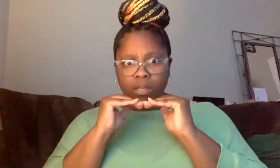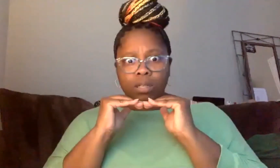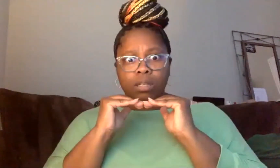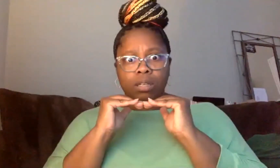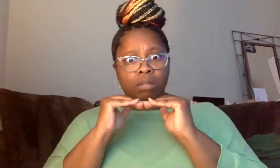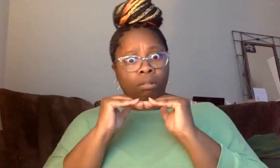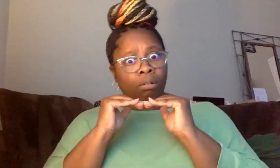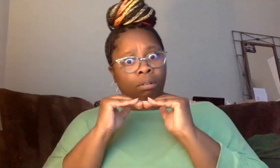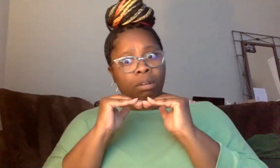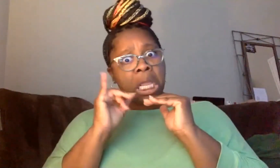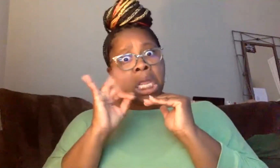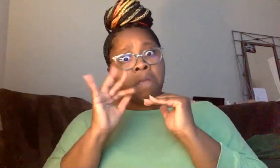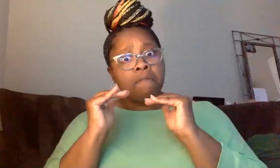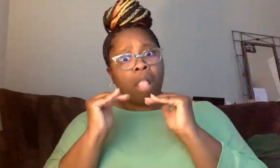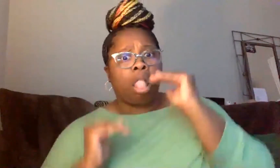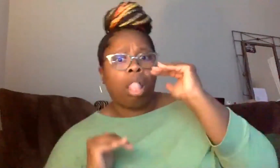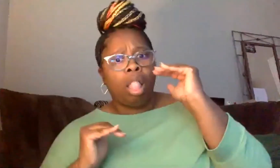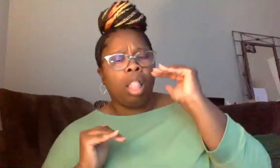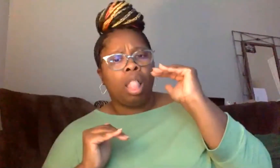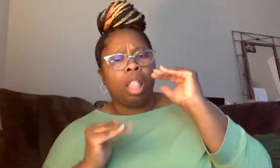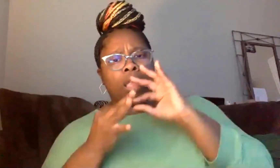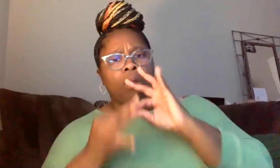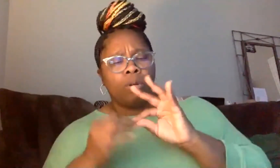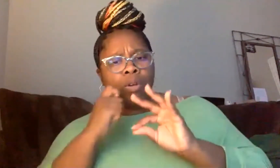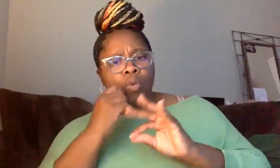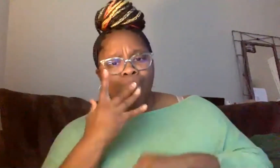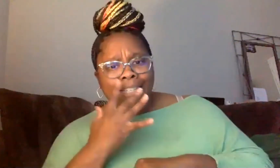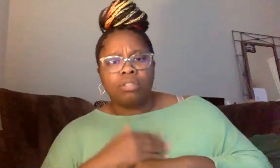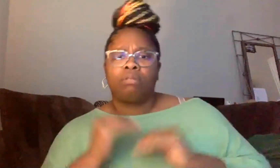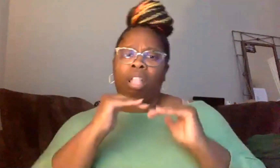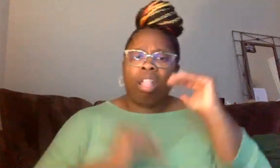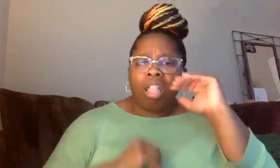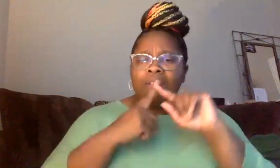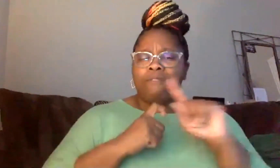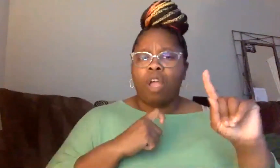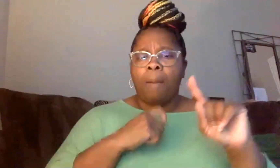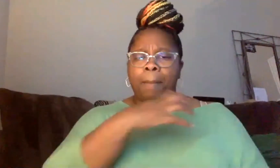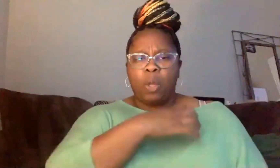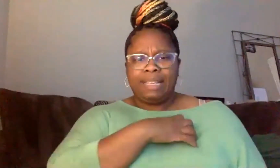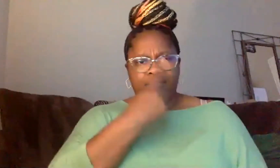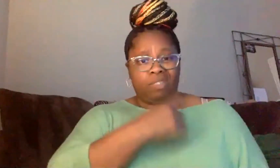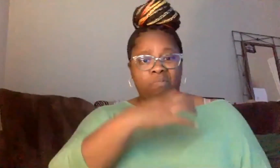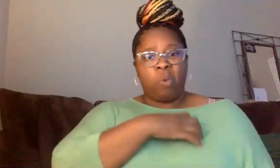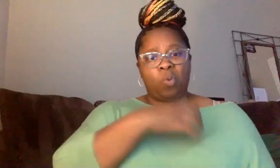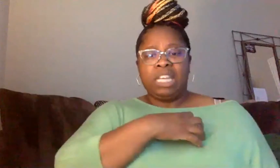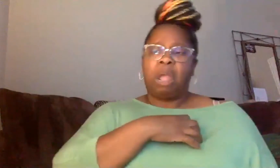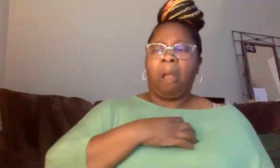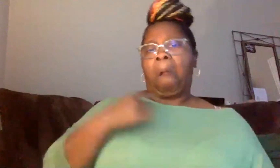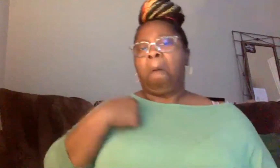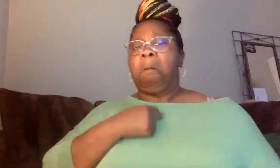injustices, facing racial injustices, facing injustices from the police because they are acting like they are the ones following the laws when they're not.